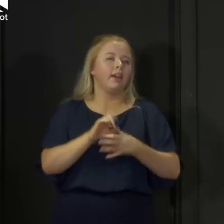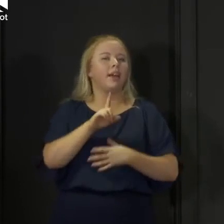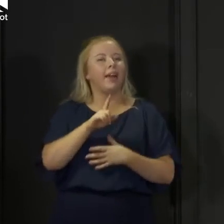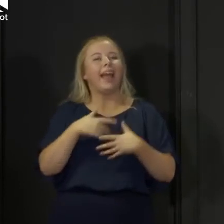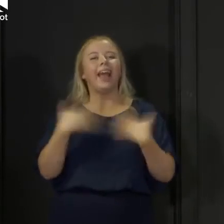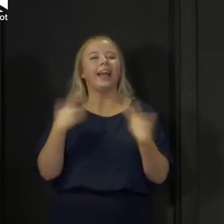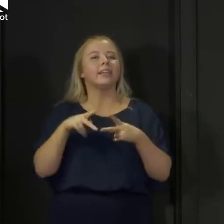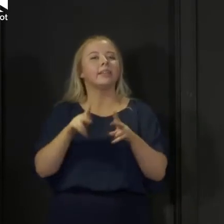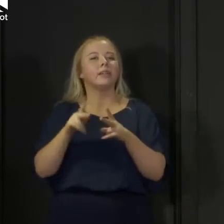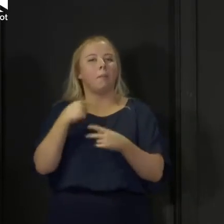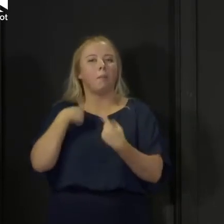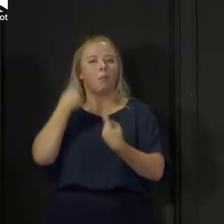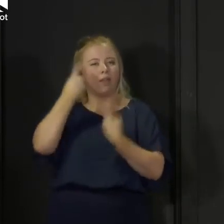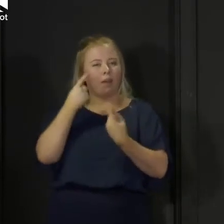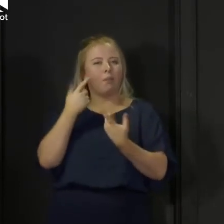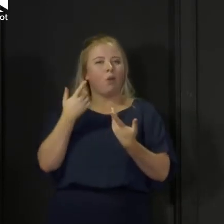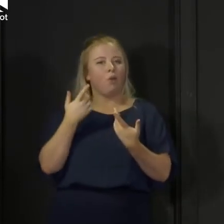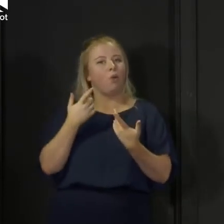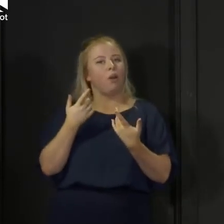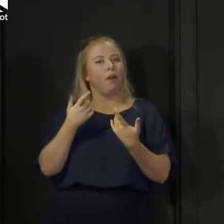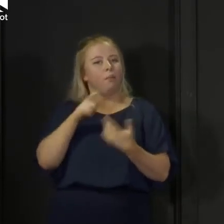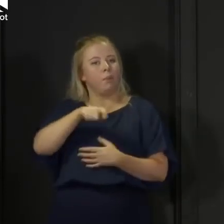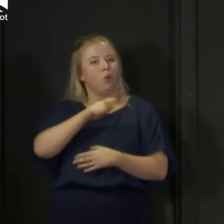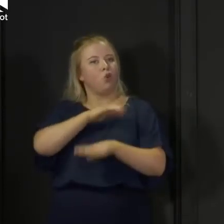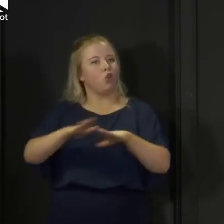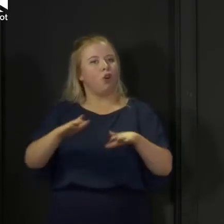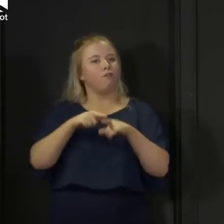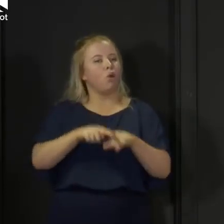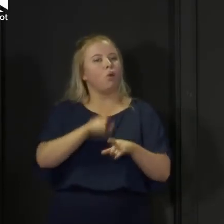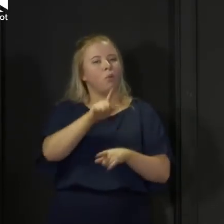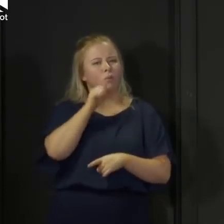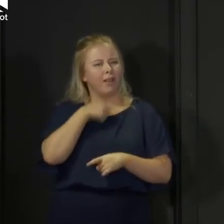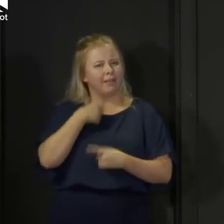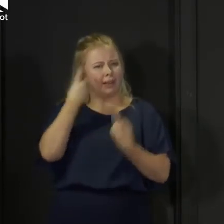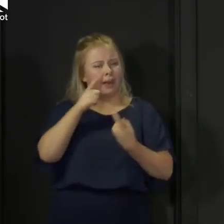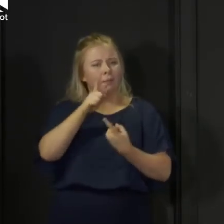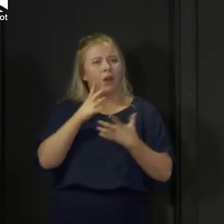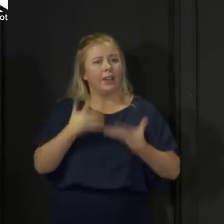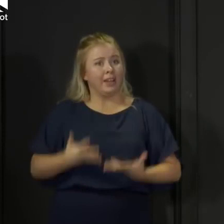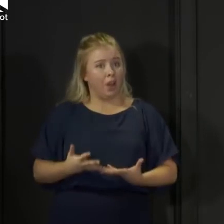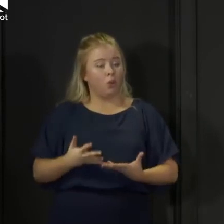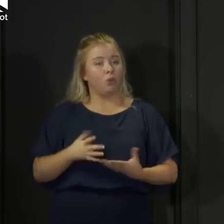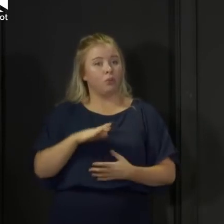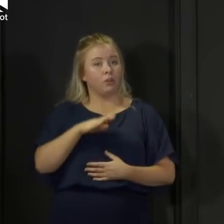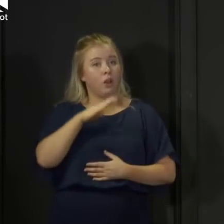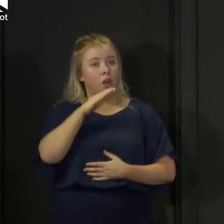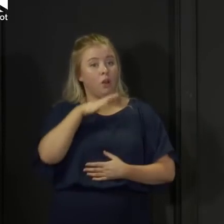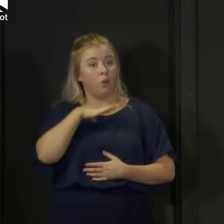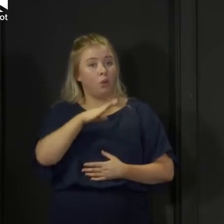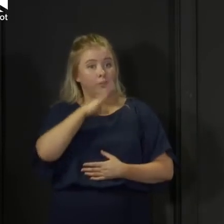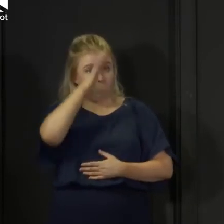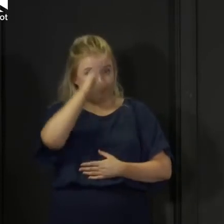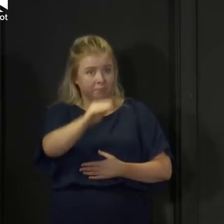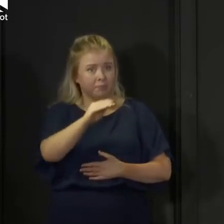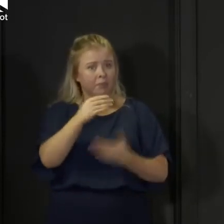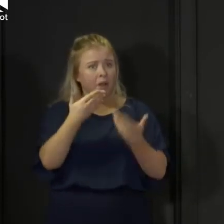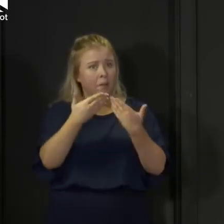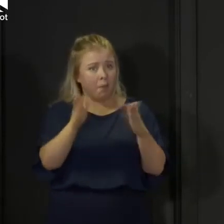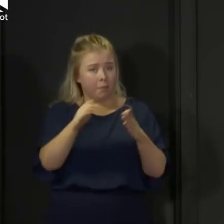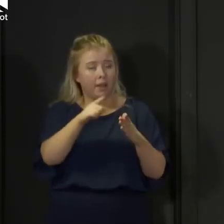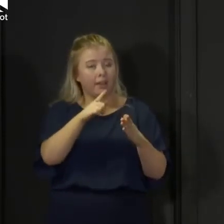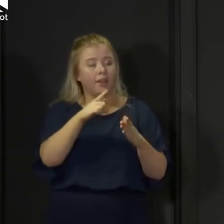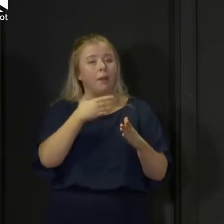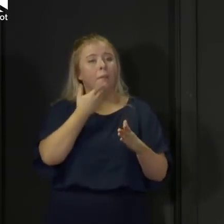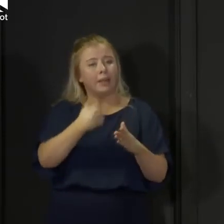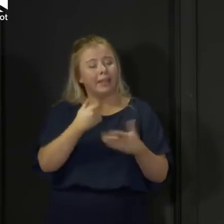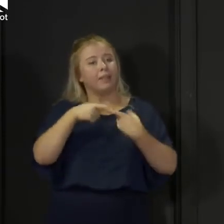exceptions and we'll think about that and keep that under review but for now I want to persuade you the public to do what is required